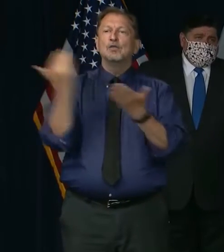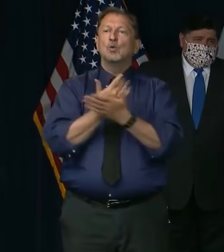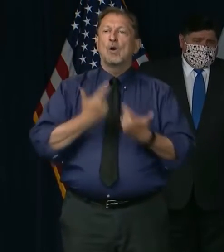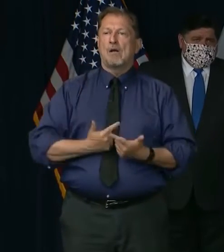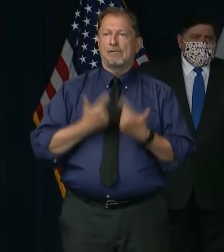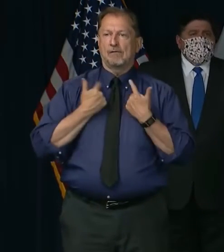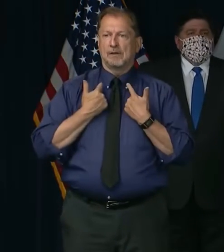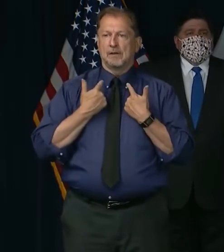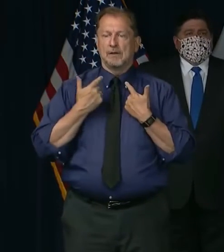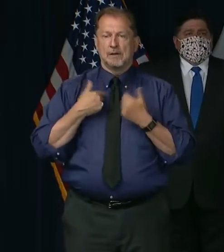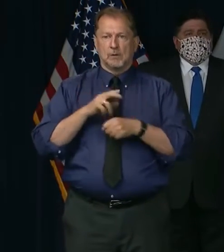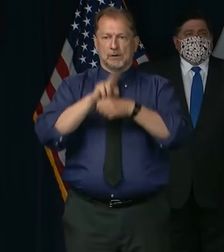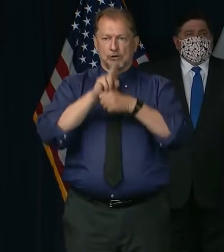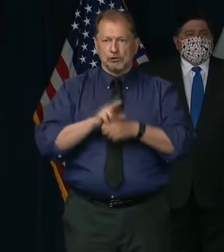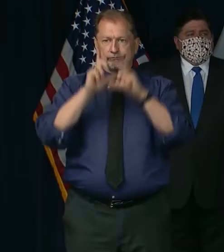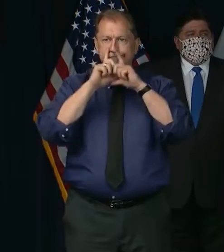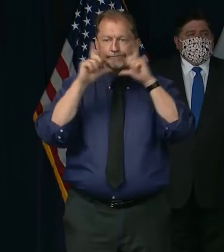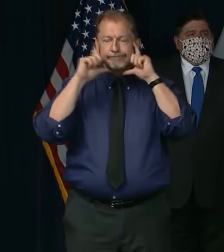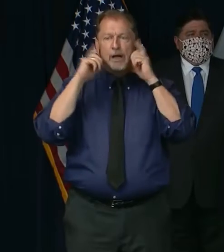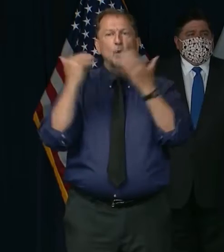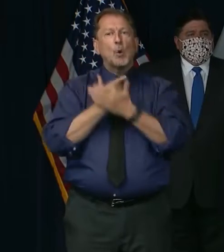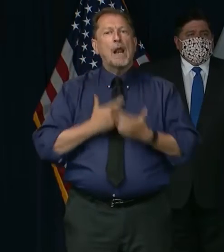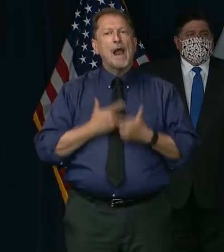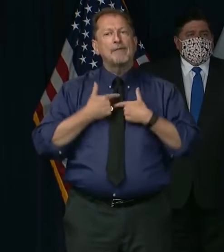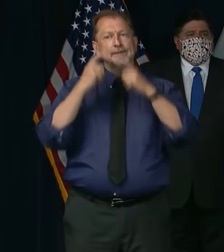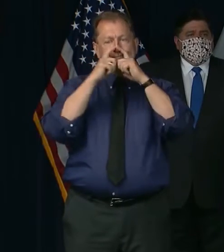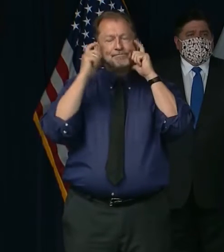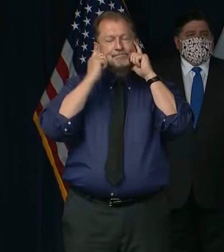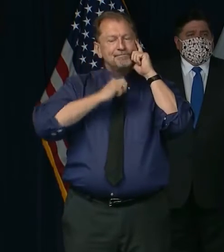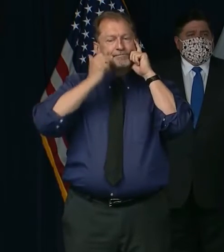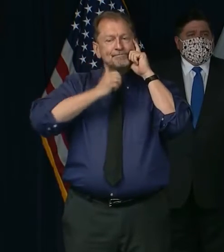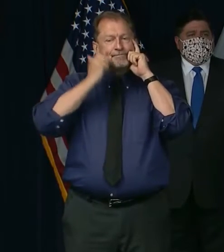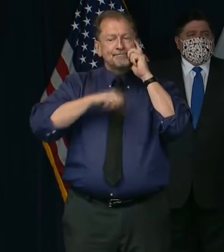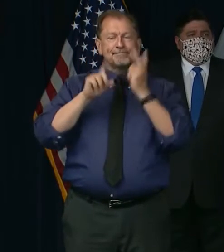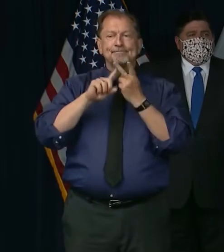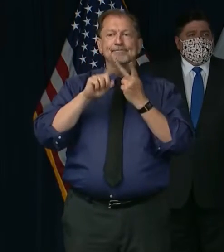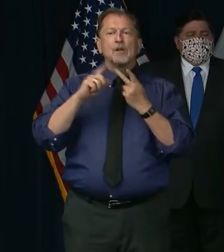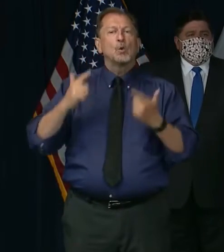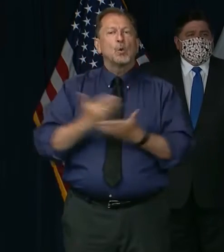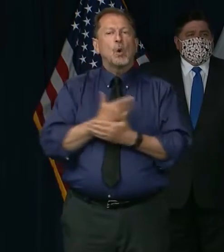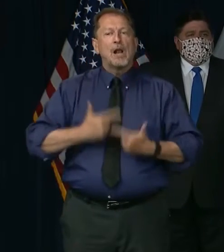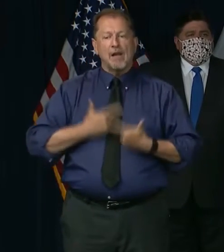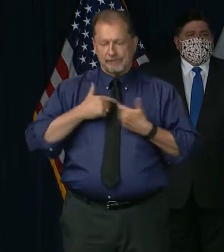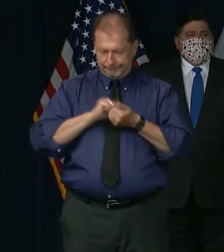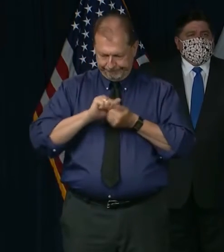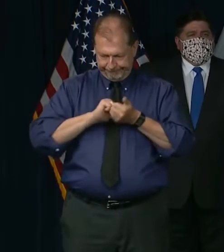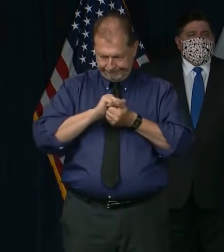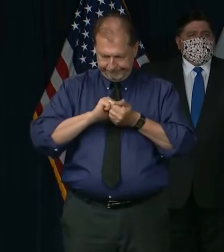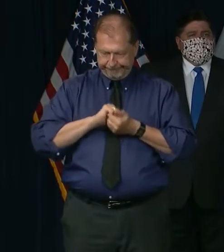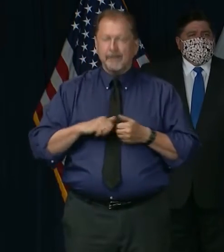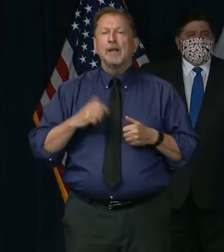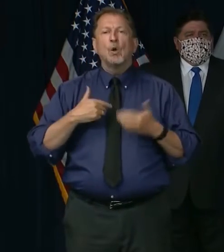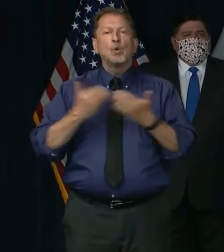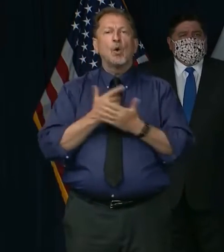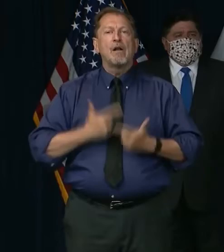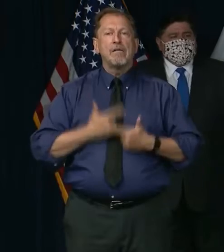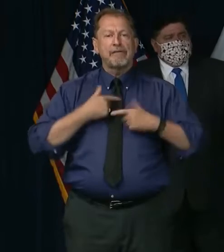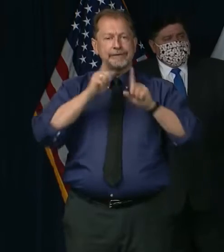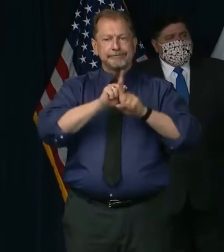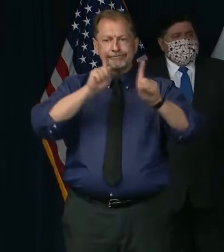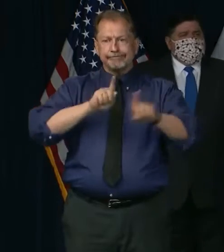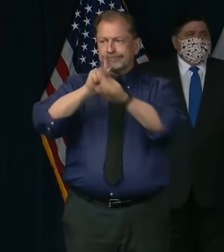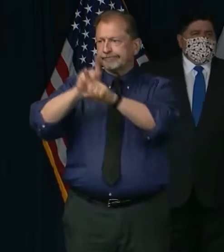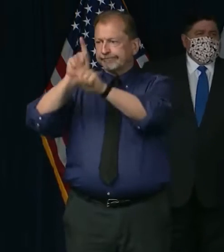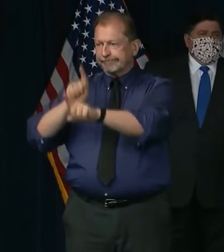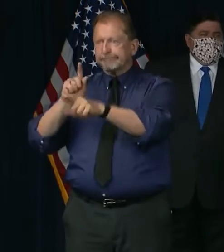used to doing things like wearing our masks, washing our hands, and watching our distance, and staying home when we're sick. And so I think now is the time.